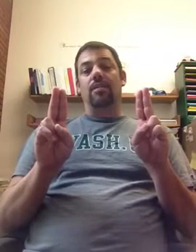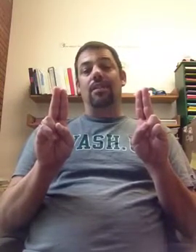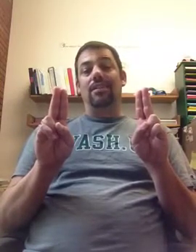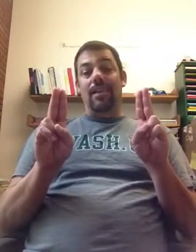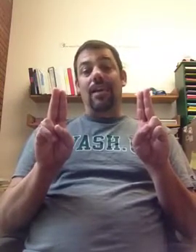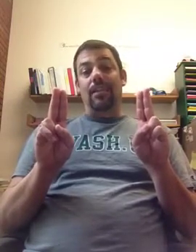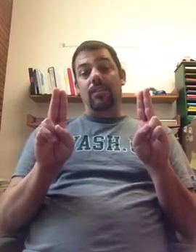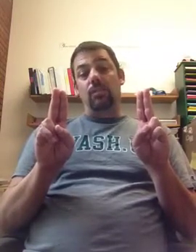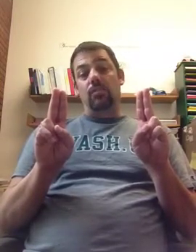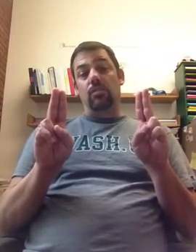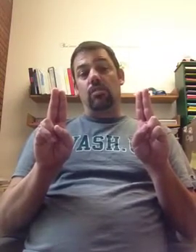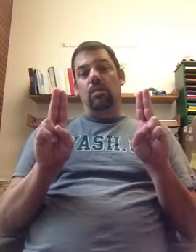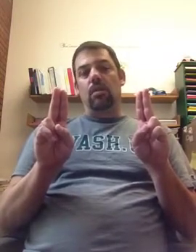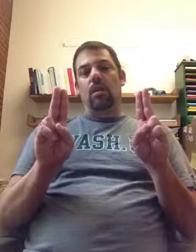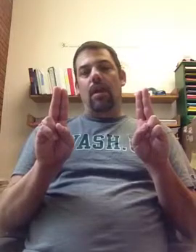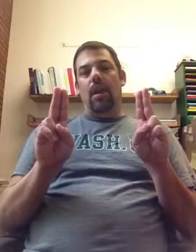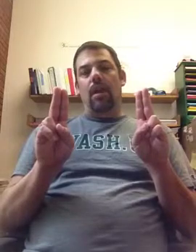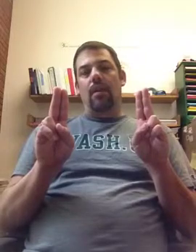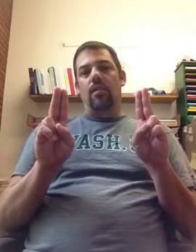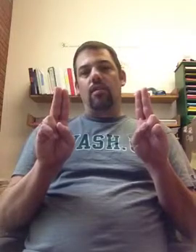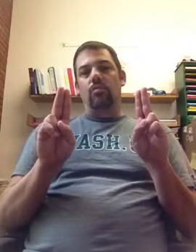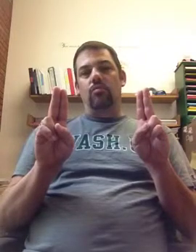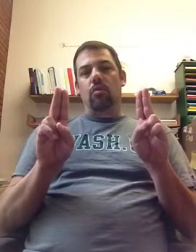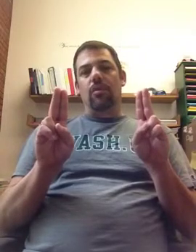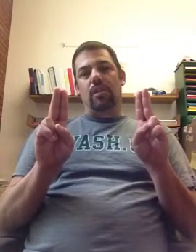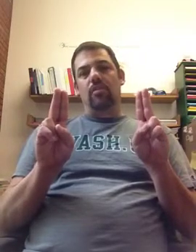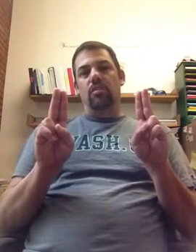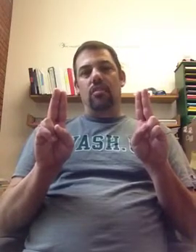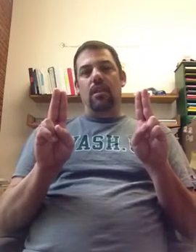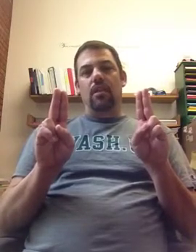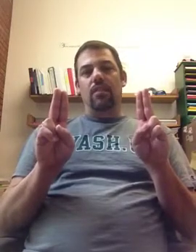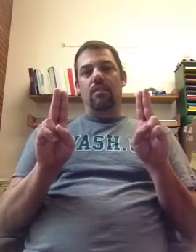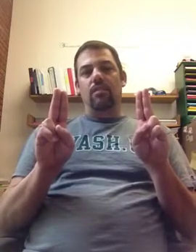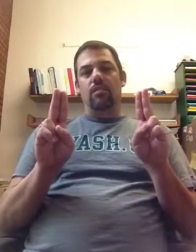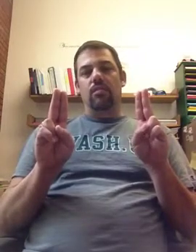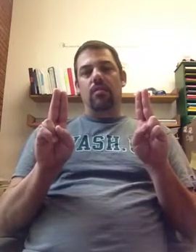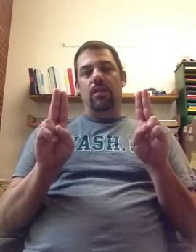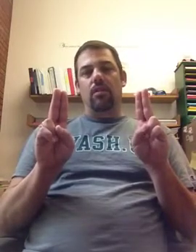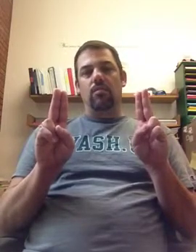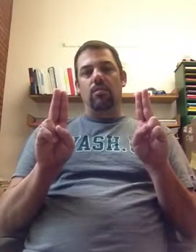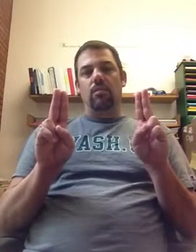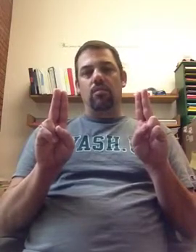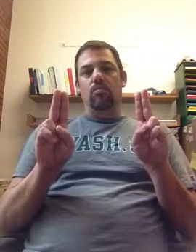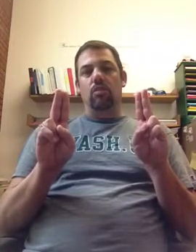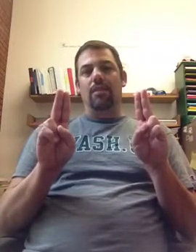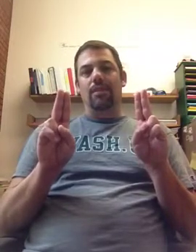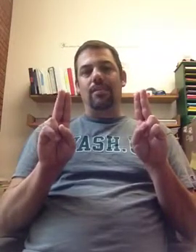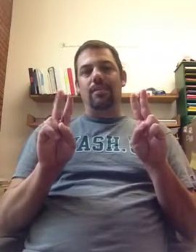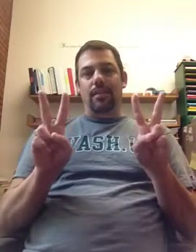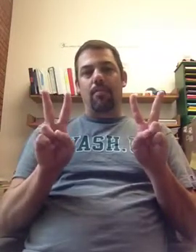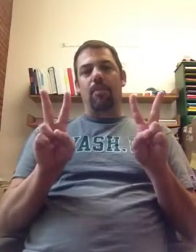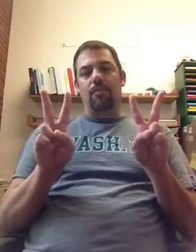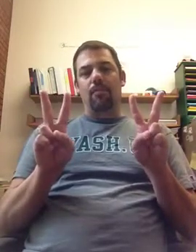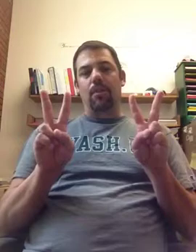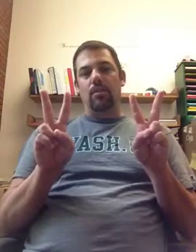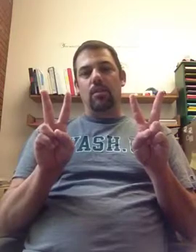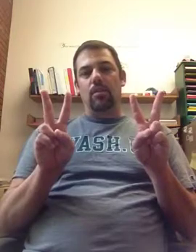is a second division. And those chromatids, just like in the division of mitosis, those chromatids separate from each other.